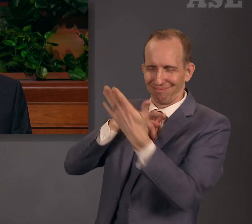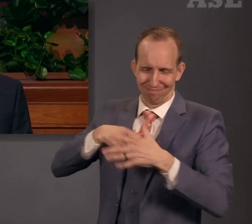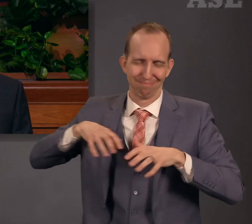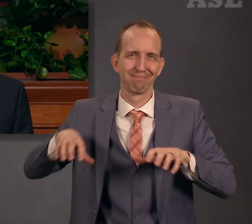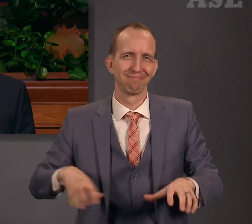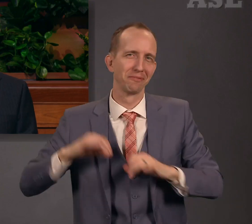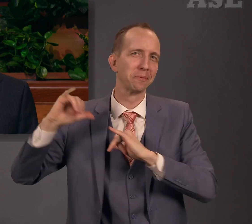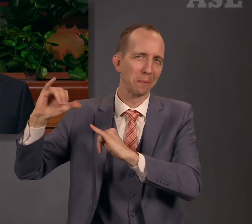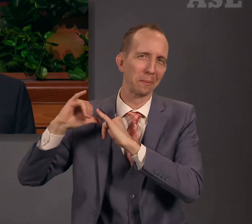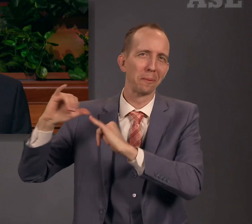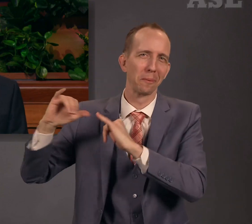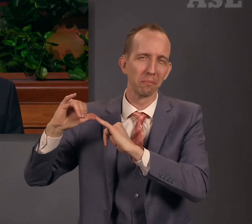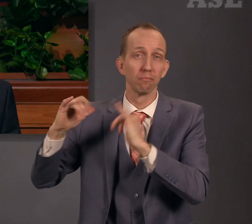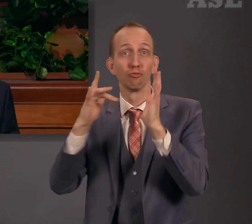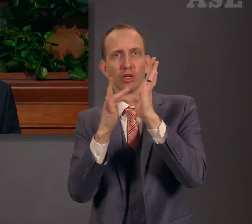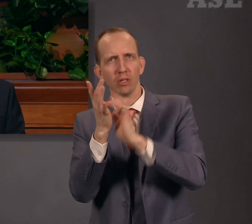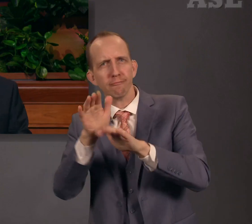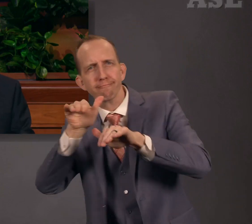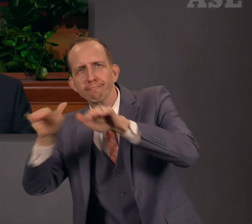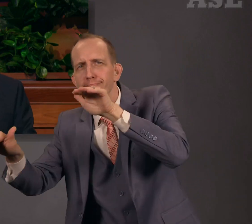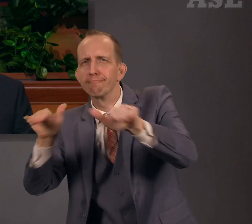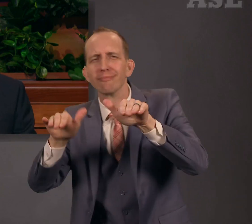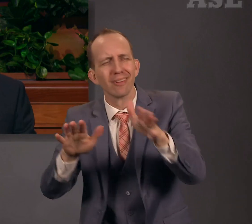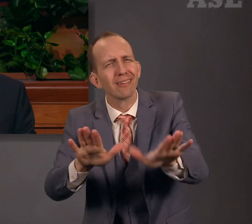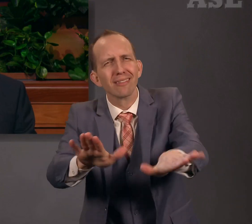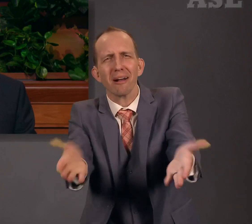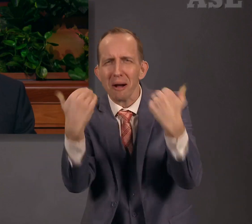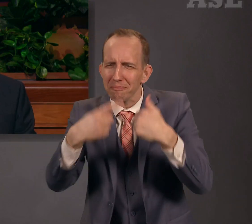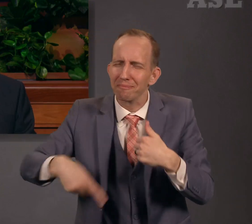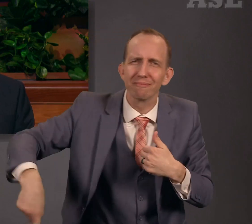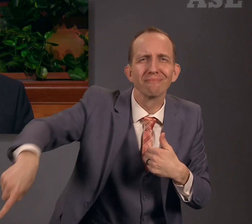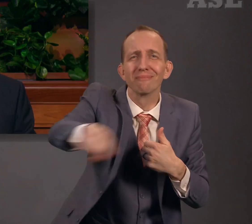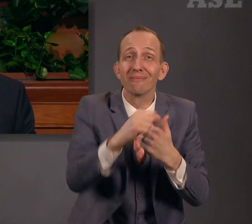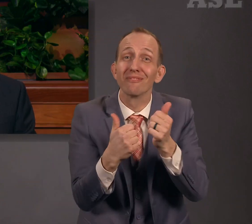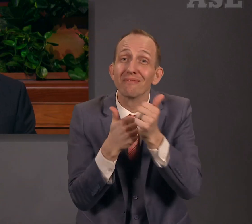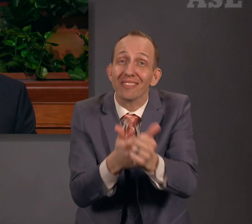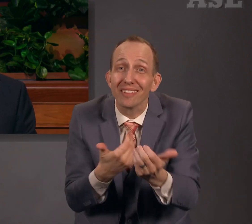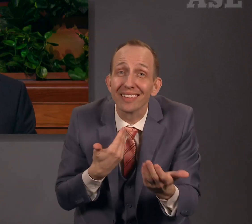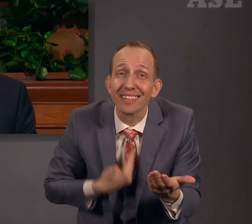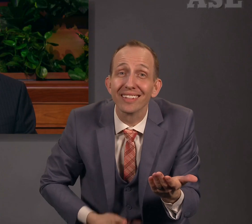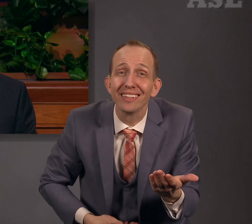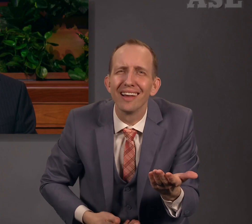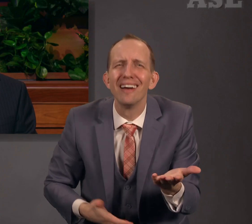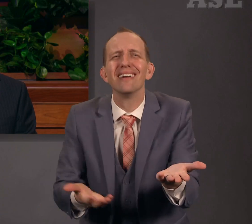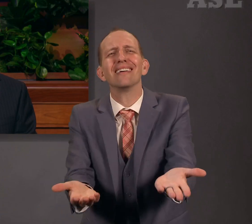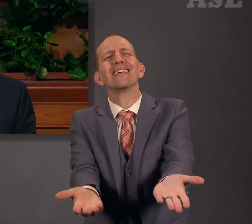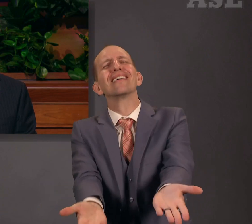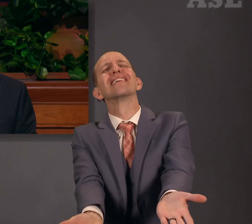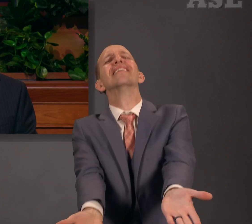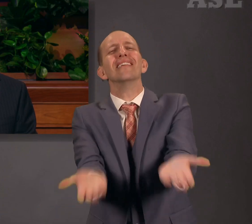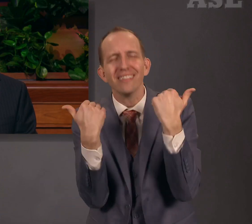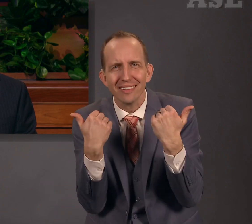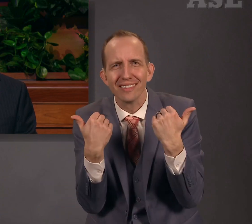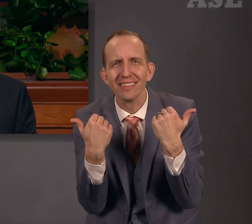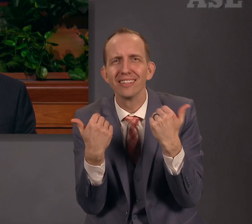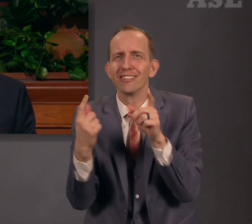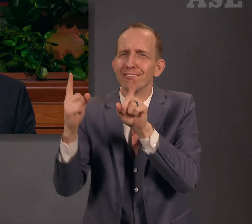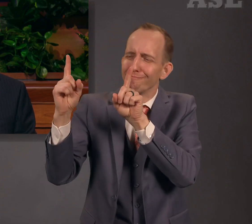Jesus beckons to each of us, Come, follow me, and walk with me.